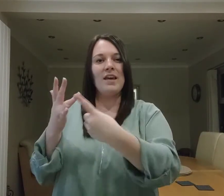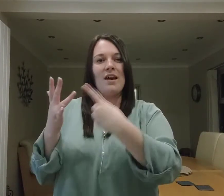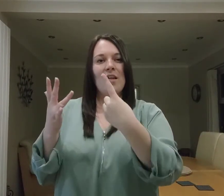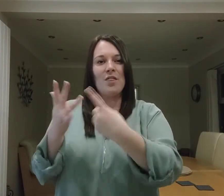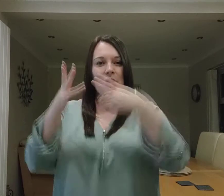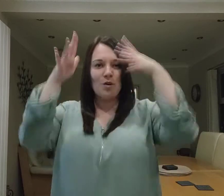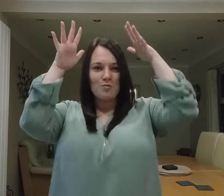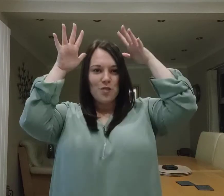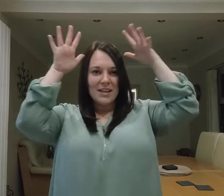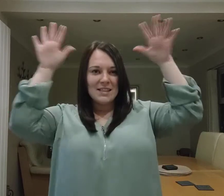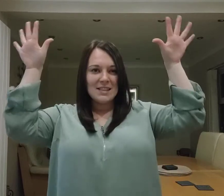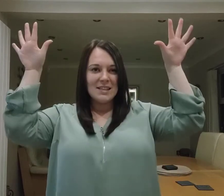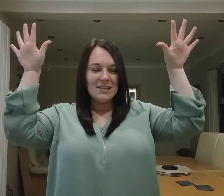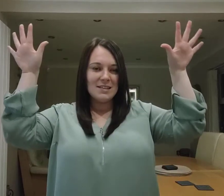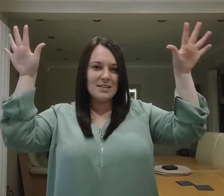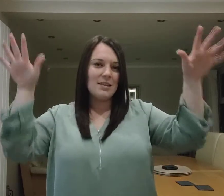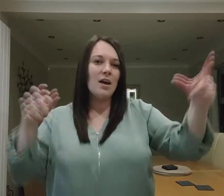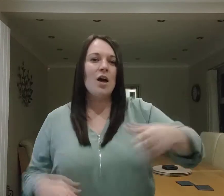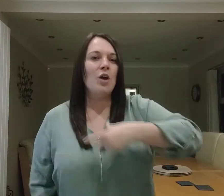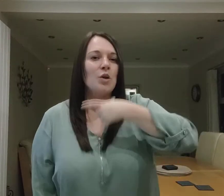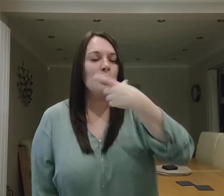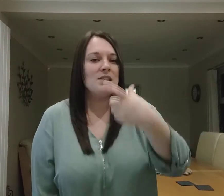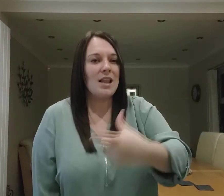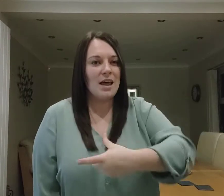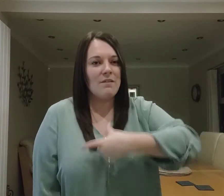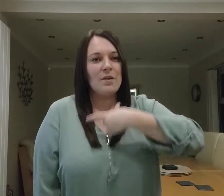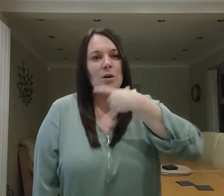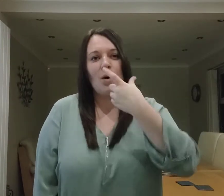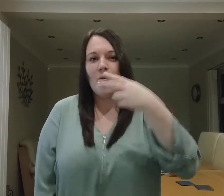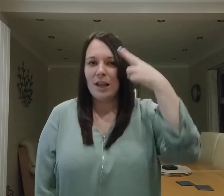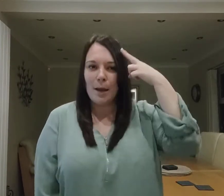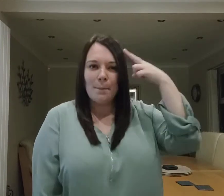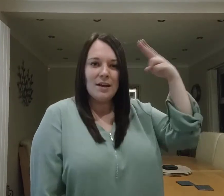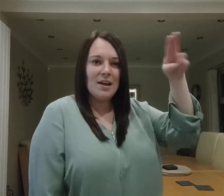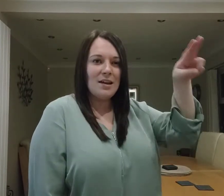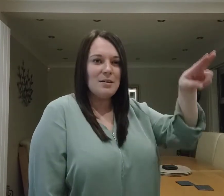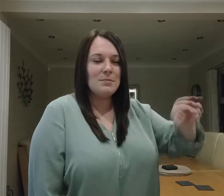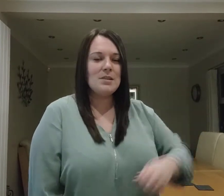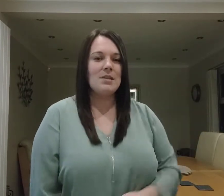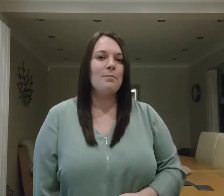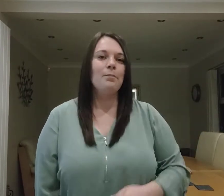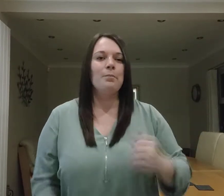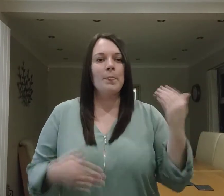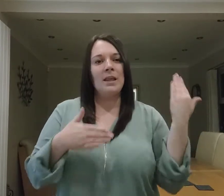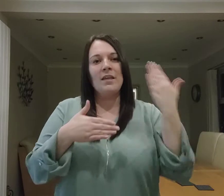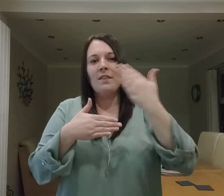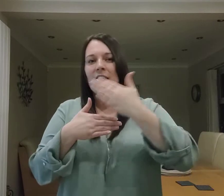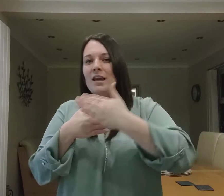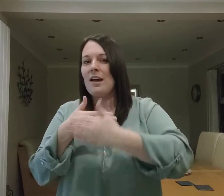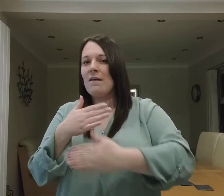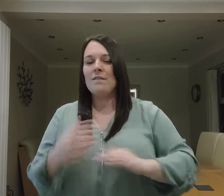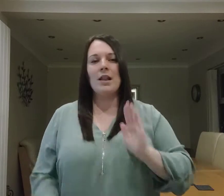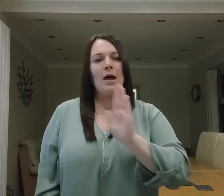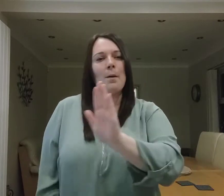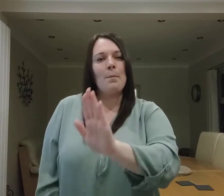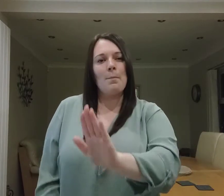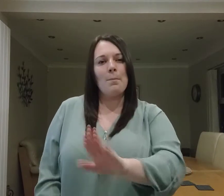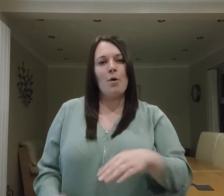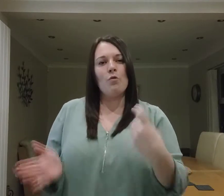other reindeer used to laugh and call him names. They never let old